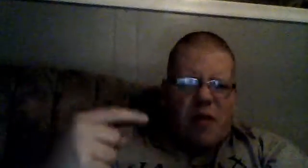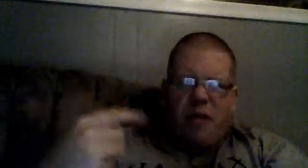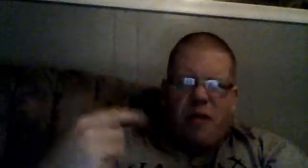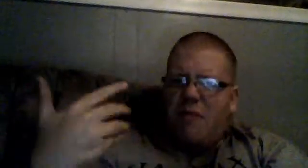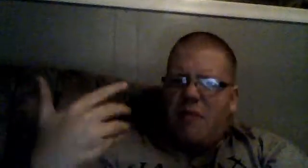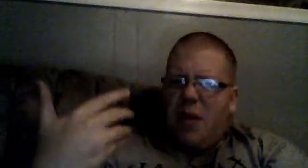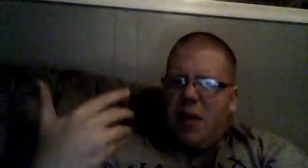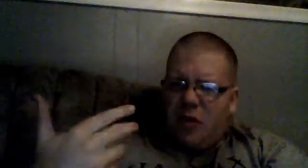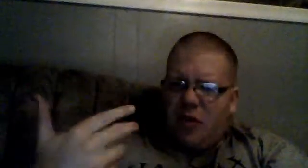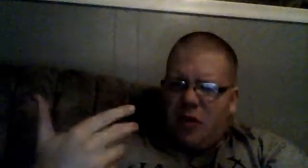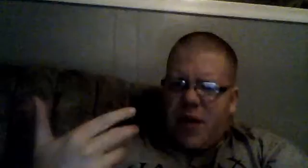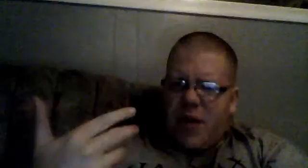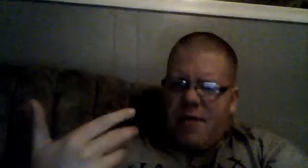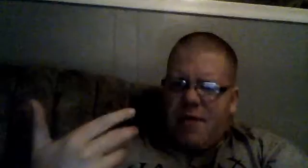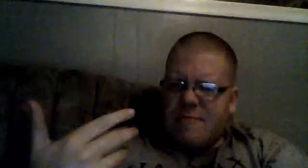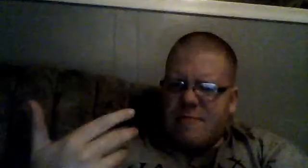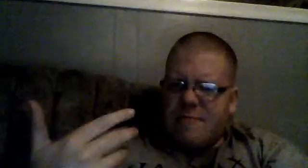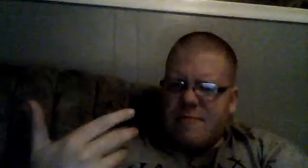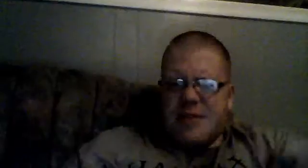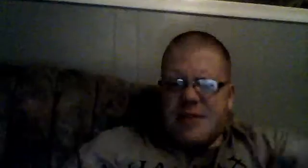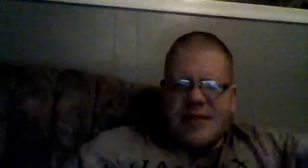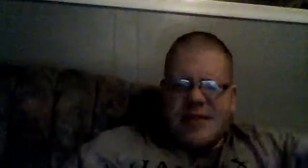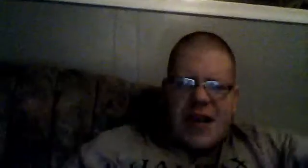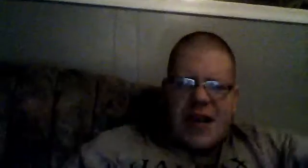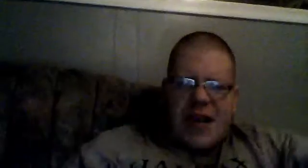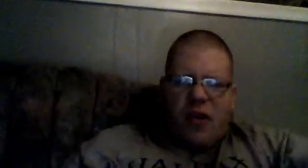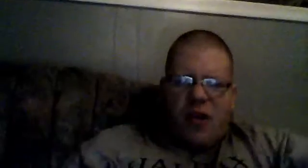this is Malibu, Sean Beatman, signing off.